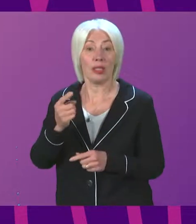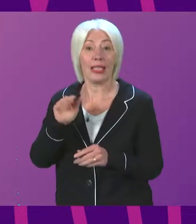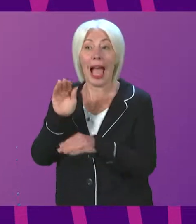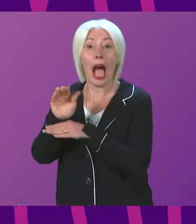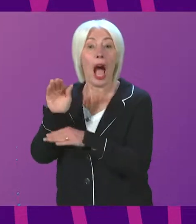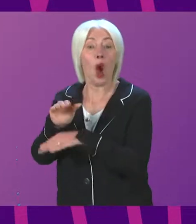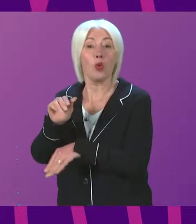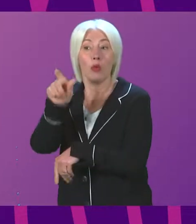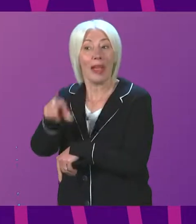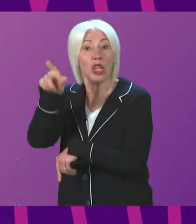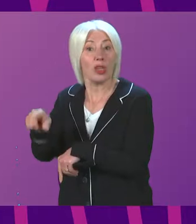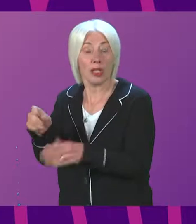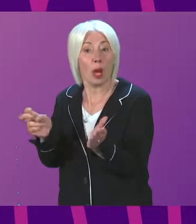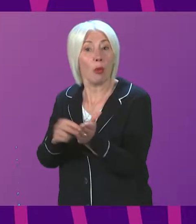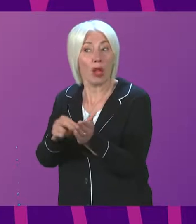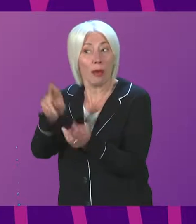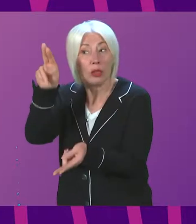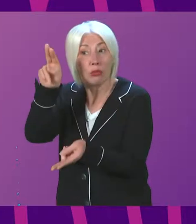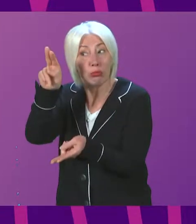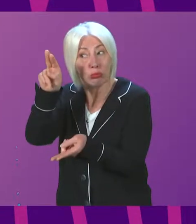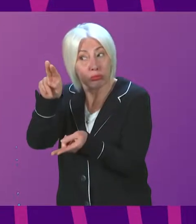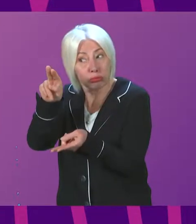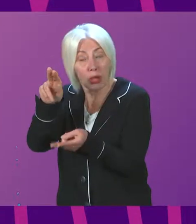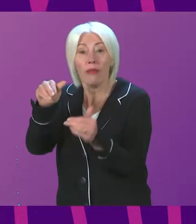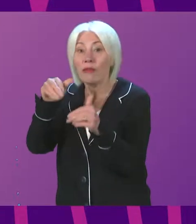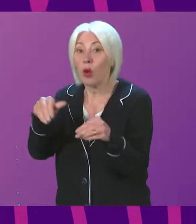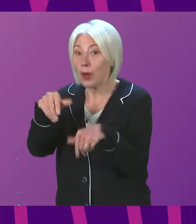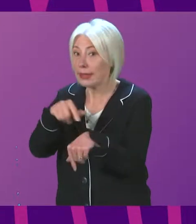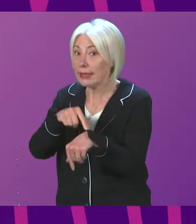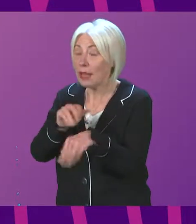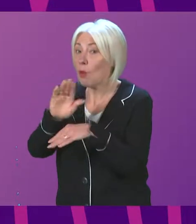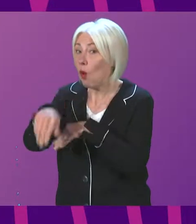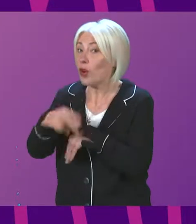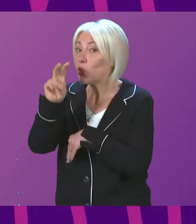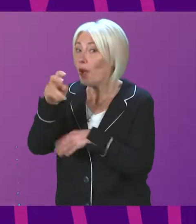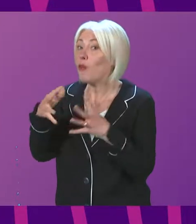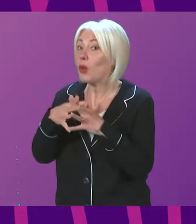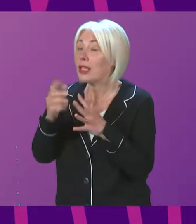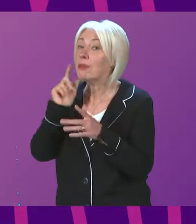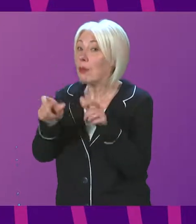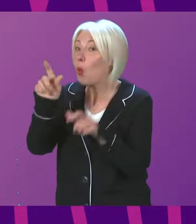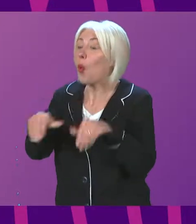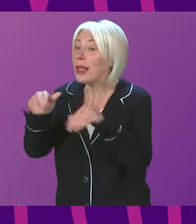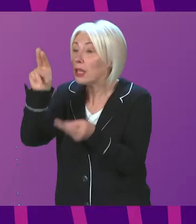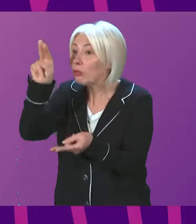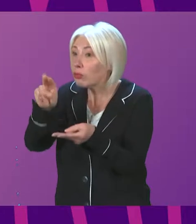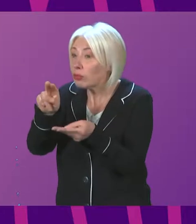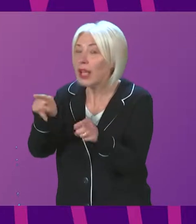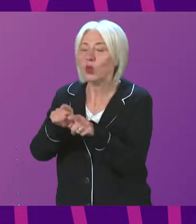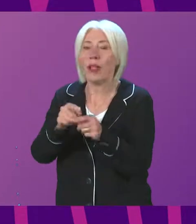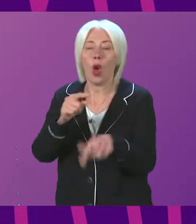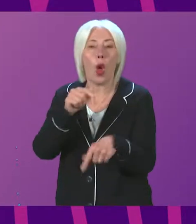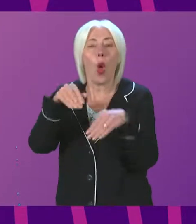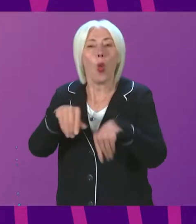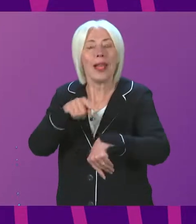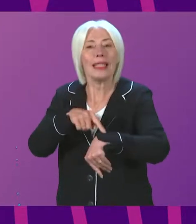appointments, and we saw a slight reduction in those waiting over 12 weeks. Similarly, with the treatment time guarantee, we saw